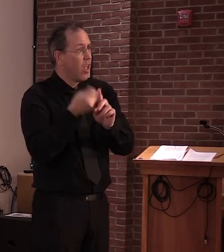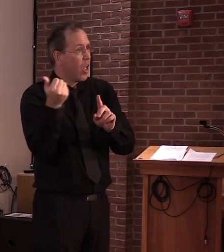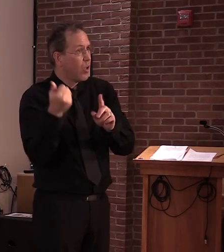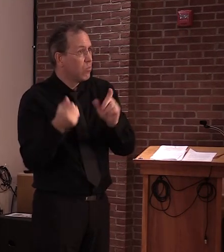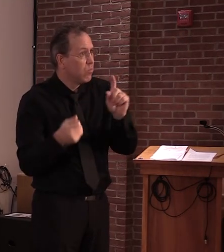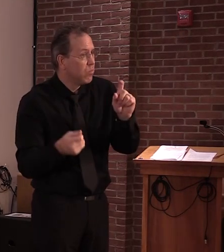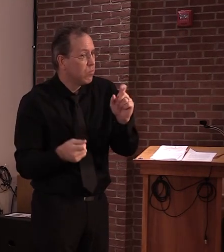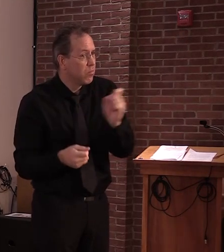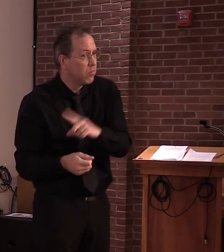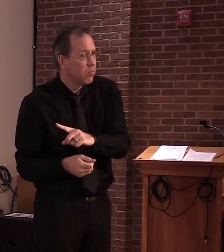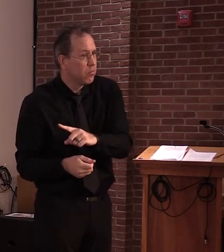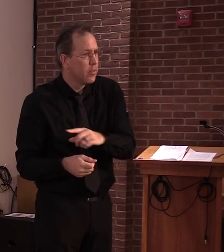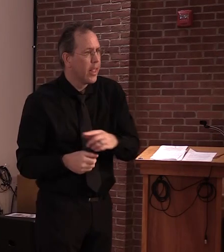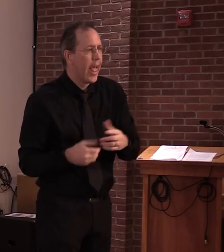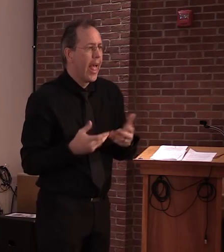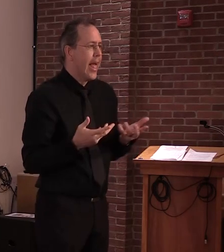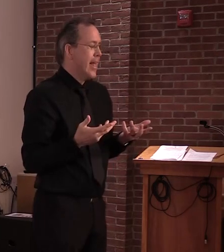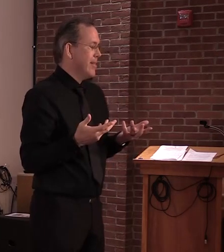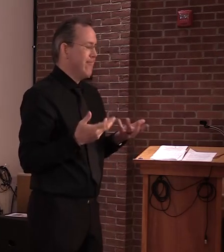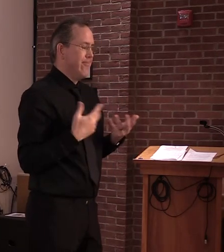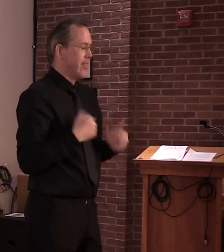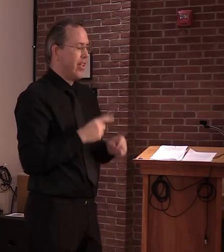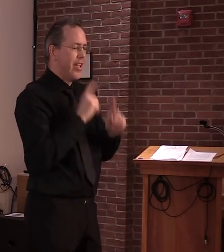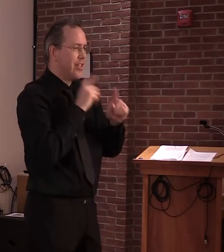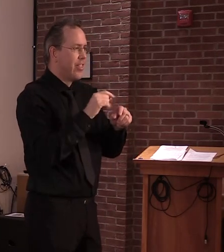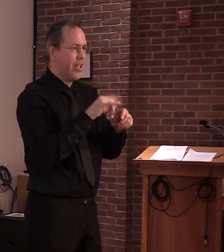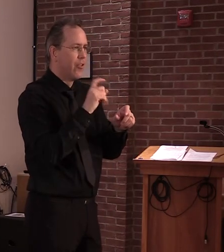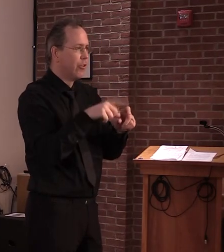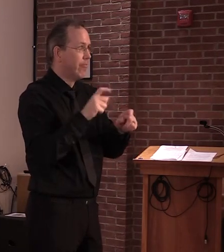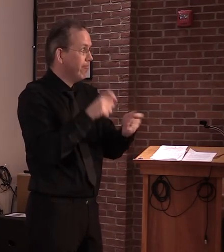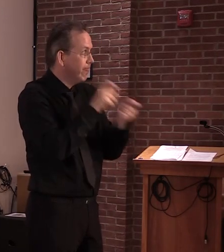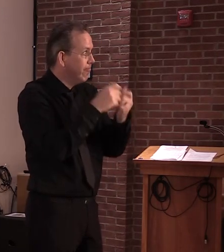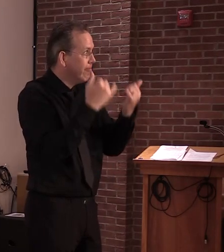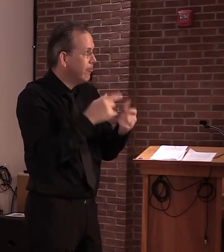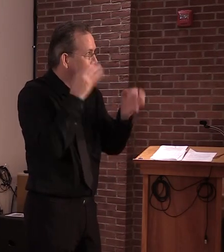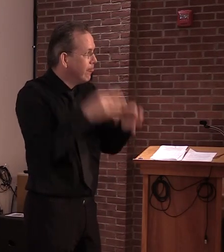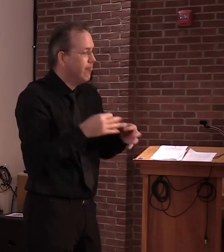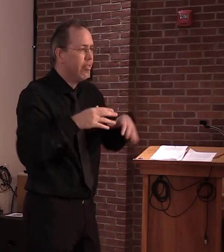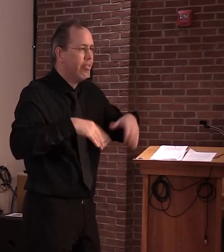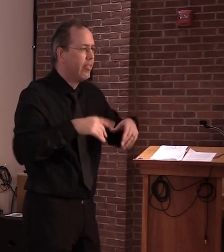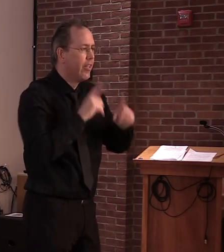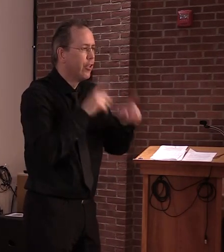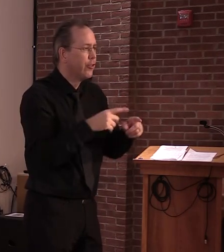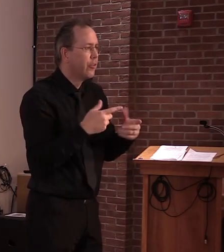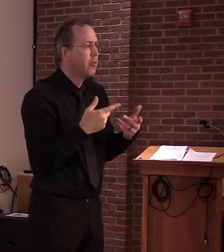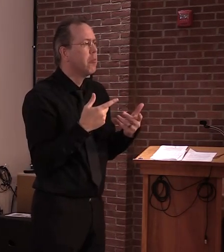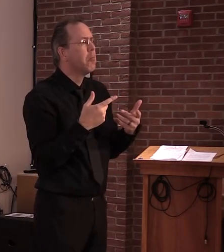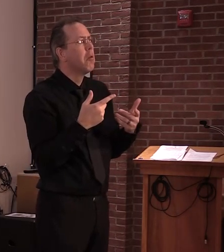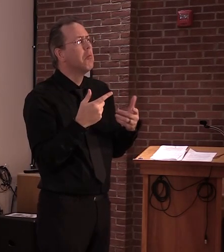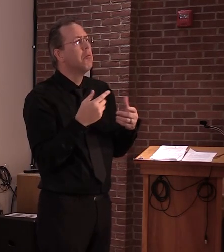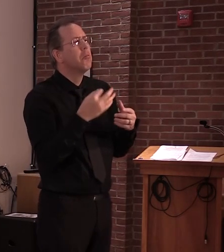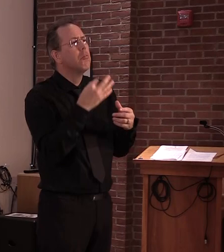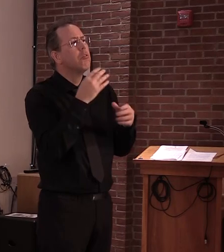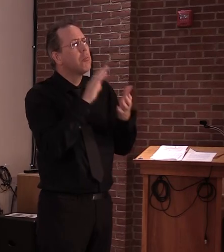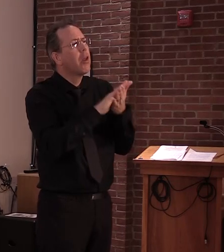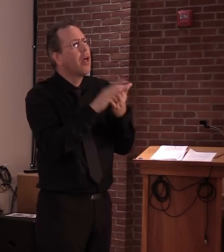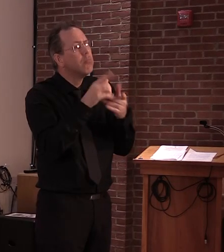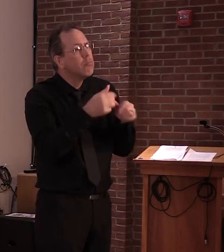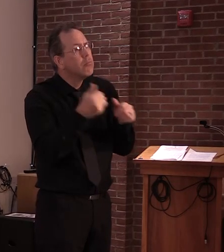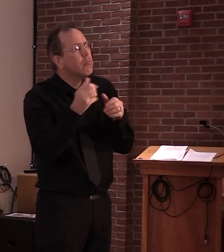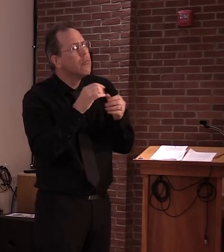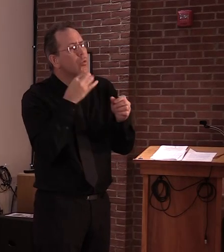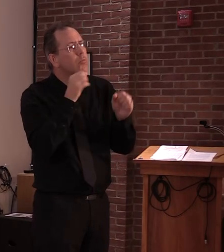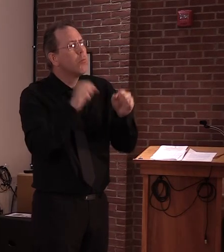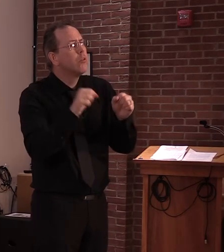on moving people to more, um, permanent housing. What that permanent housing looks